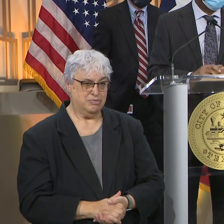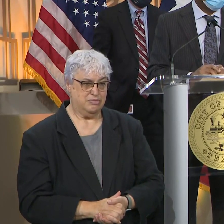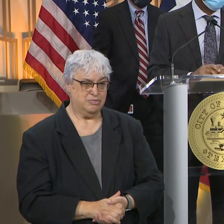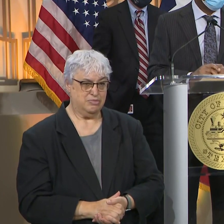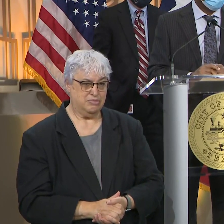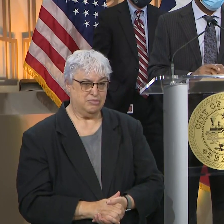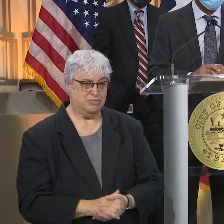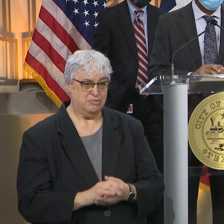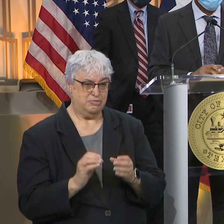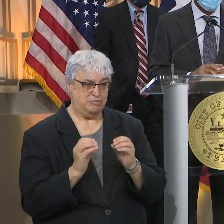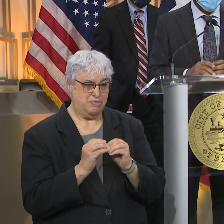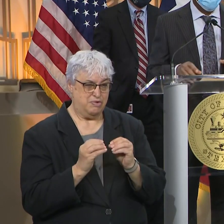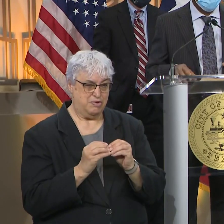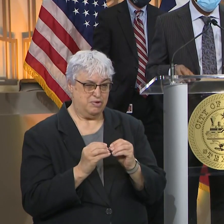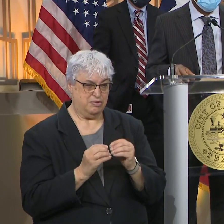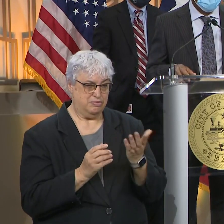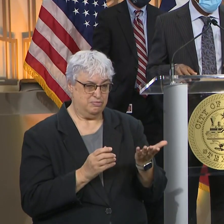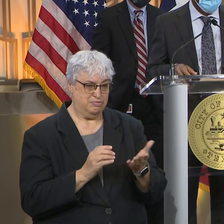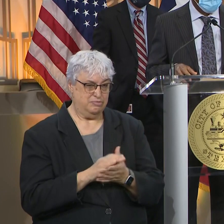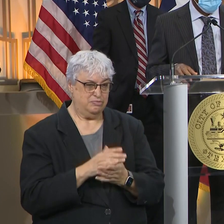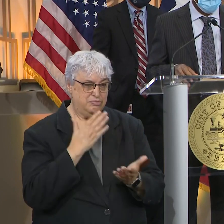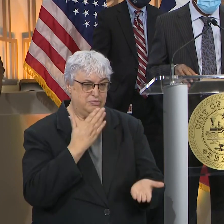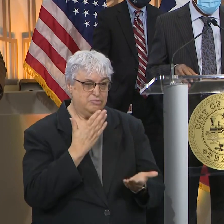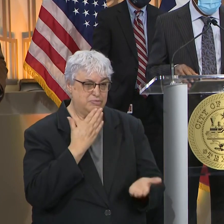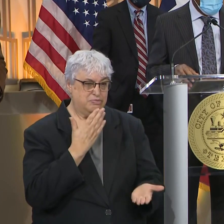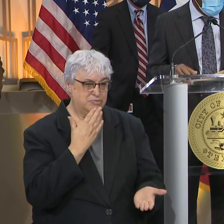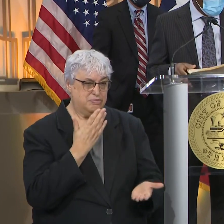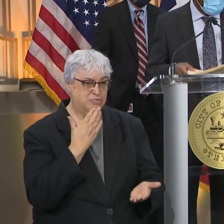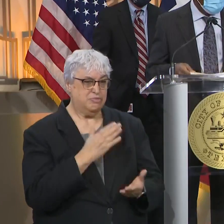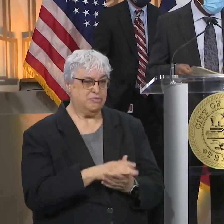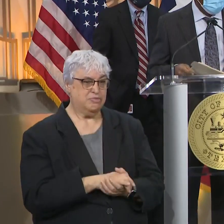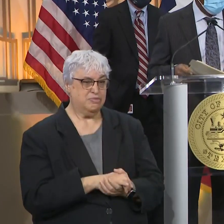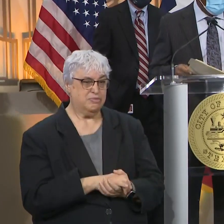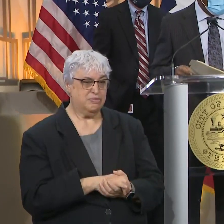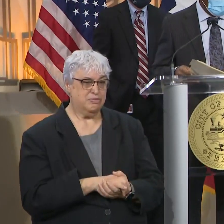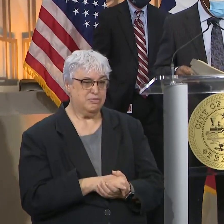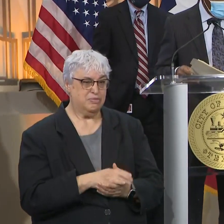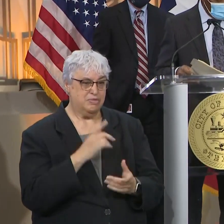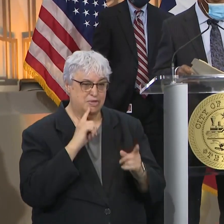Anything, anything else? Okay, thank you all so very, very much and we'll talk soon.